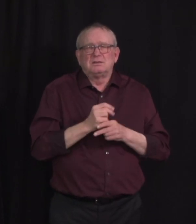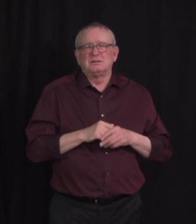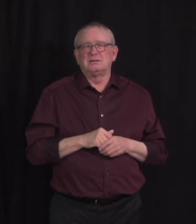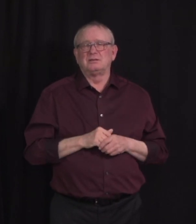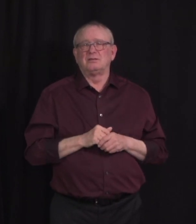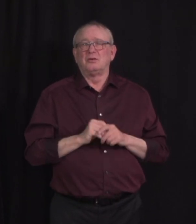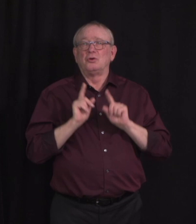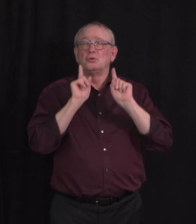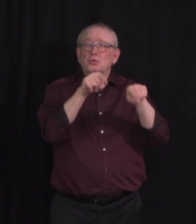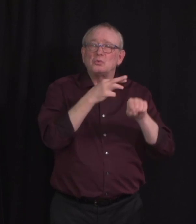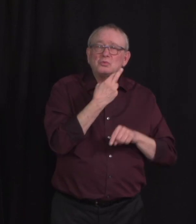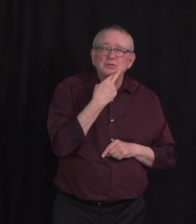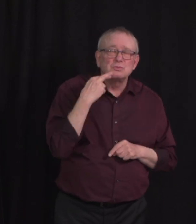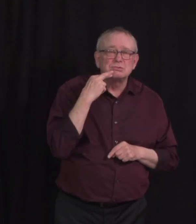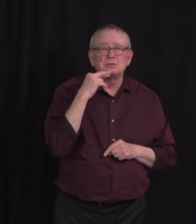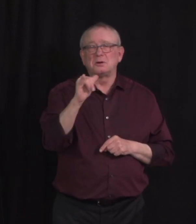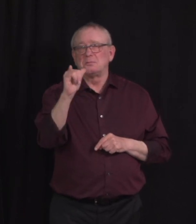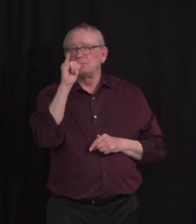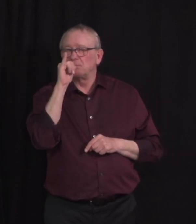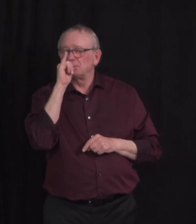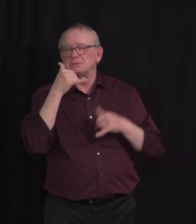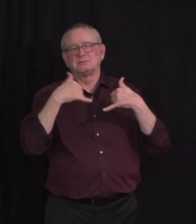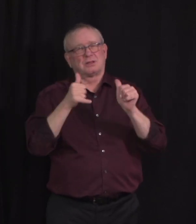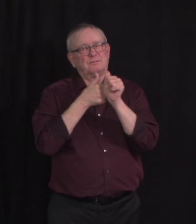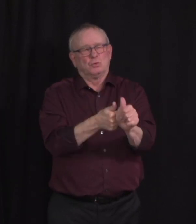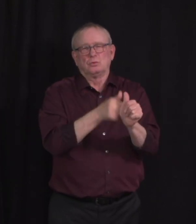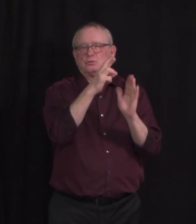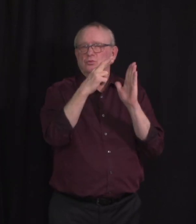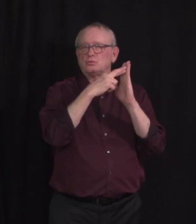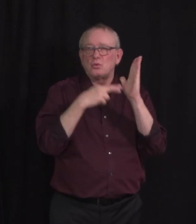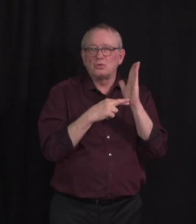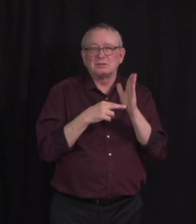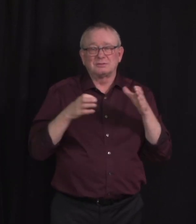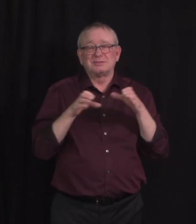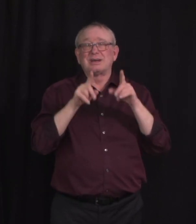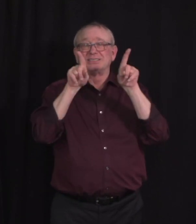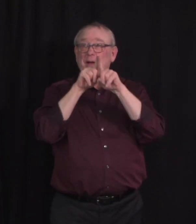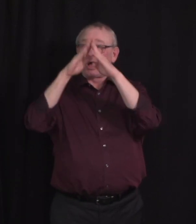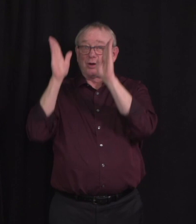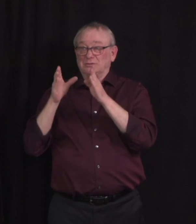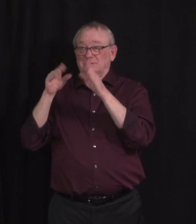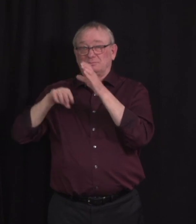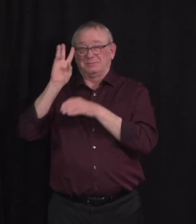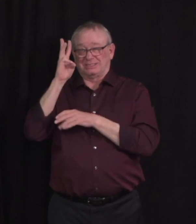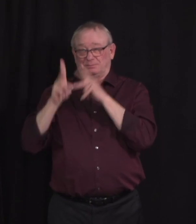for these establishments. Only go with members of your household and have no more than six people at a table.